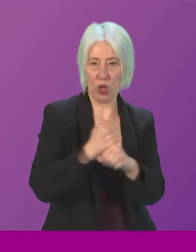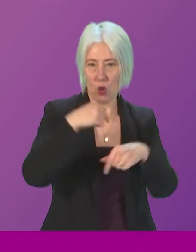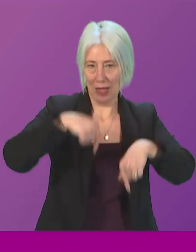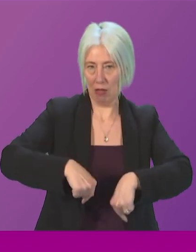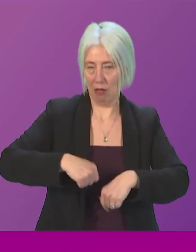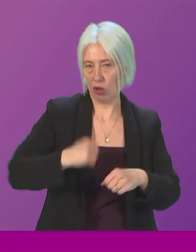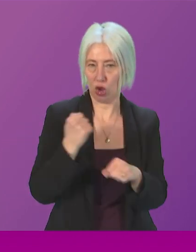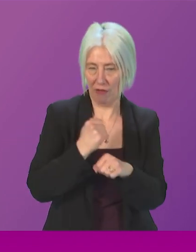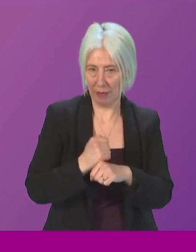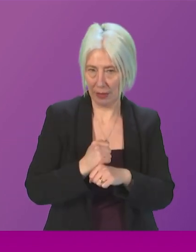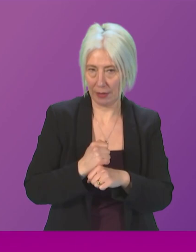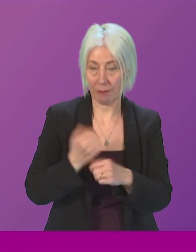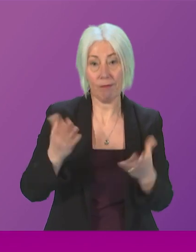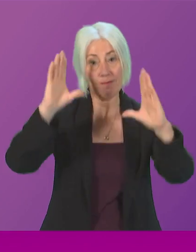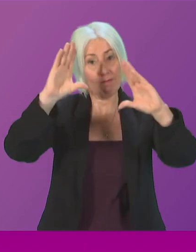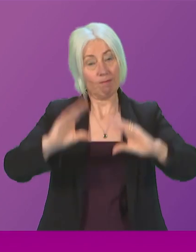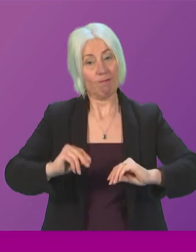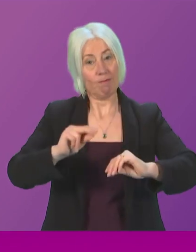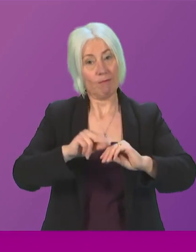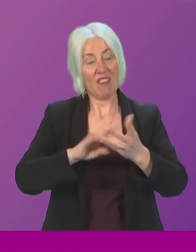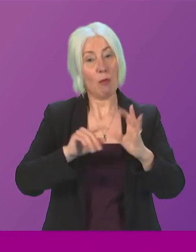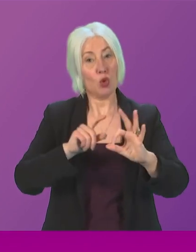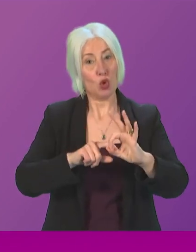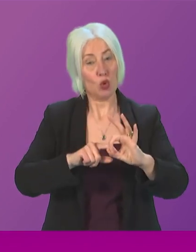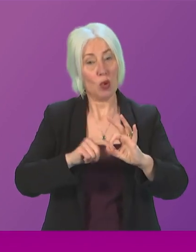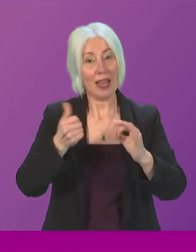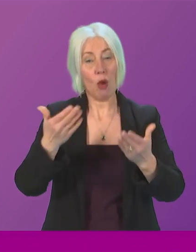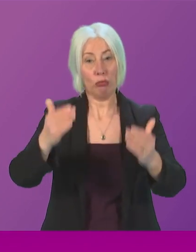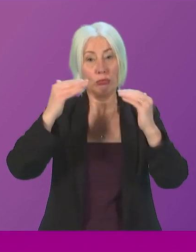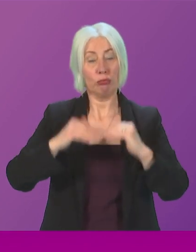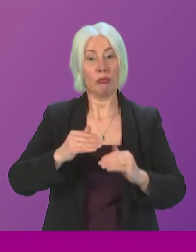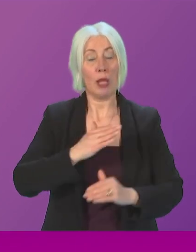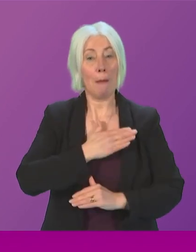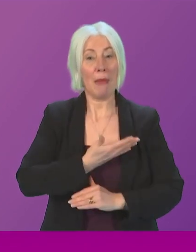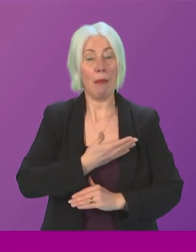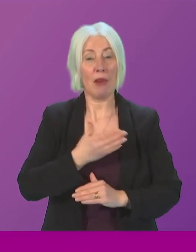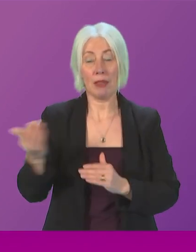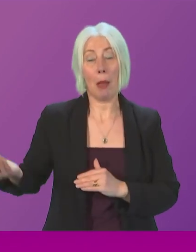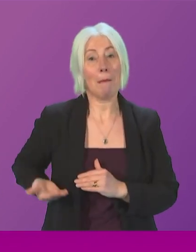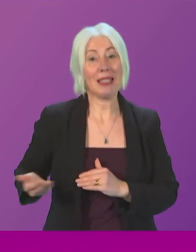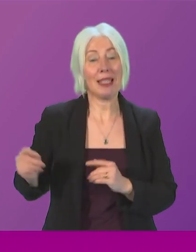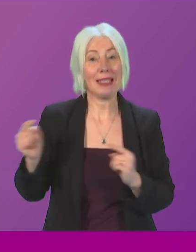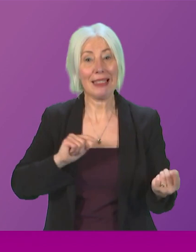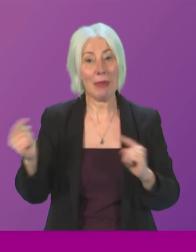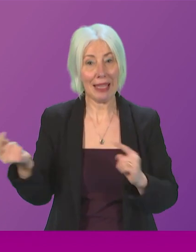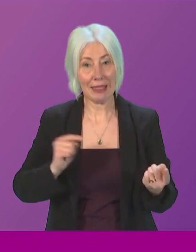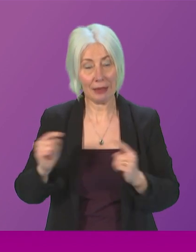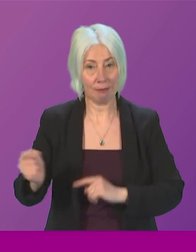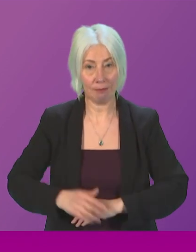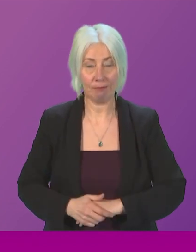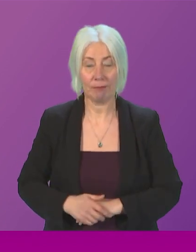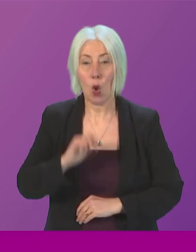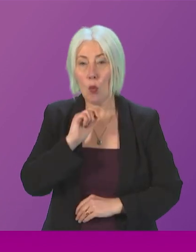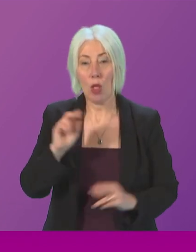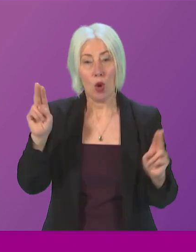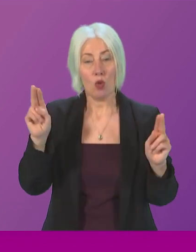that concludes first minister's questions the next item of business is a member's business debate in the name of Rachel Hamilton and there'll be